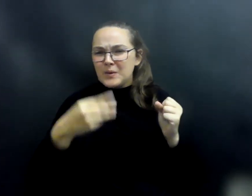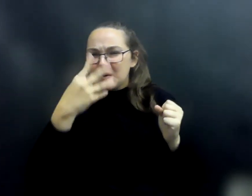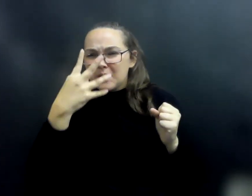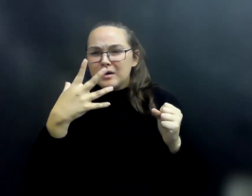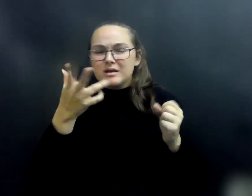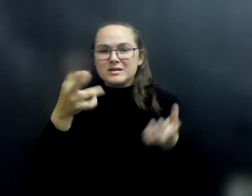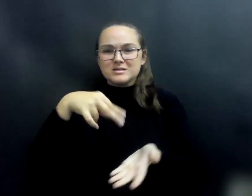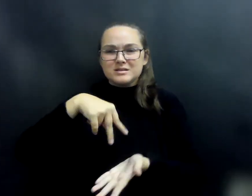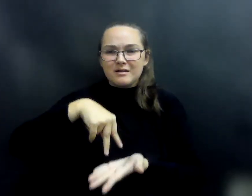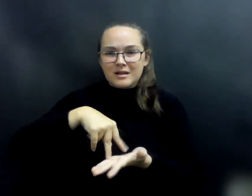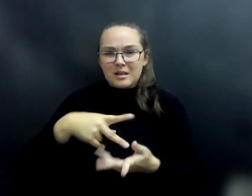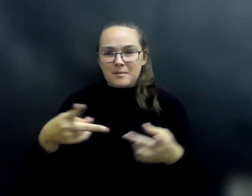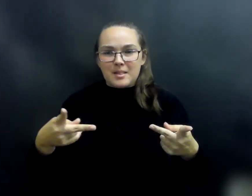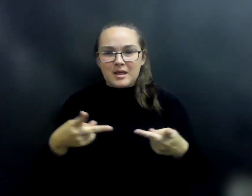in the place where the wizard had been.